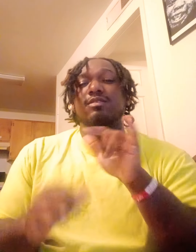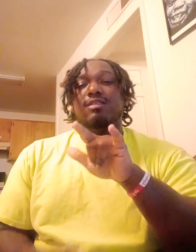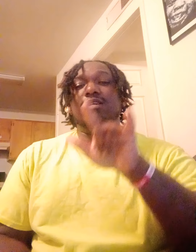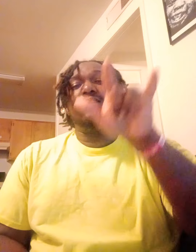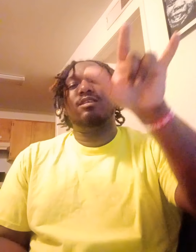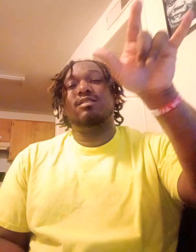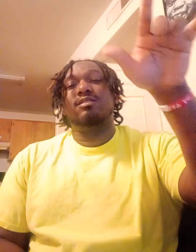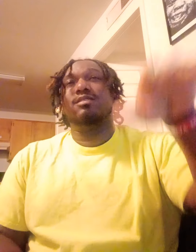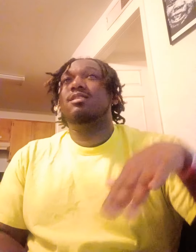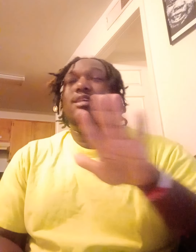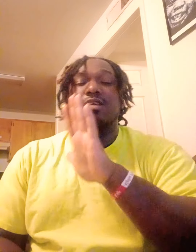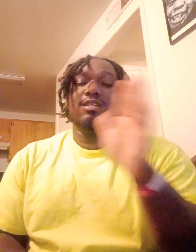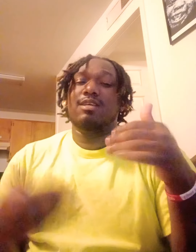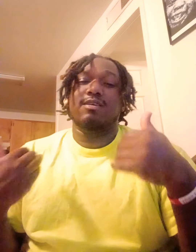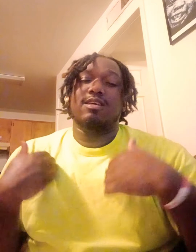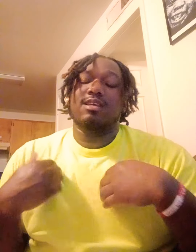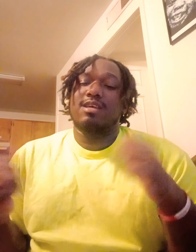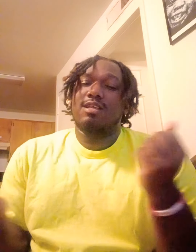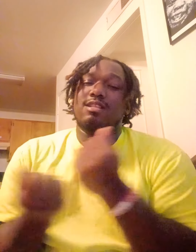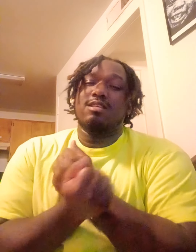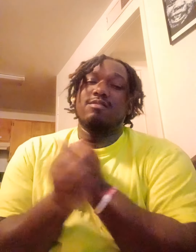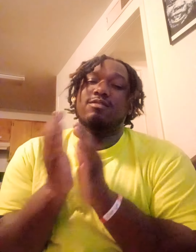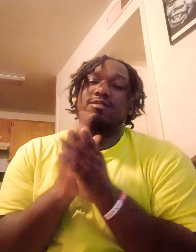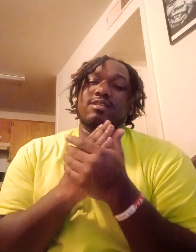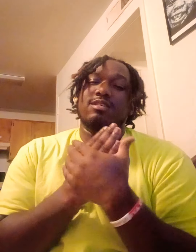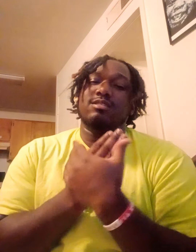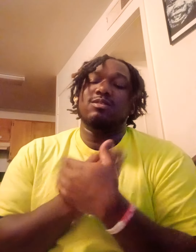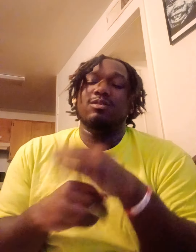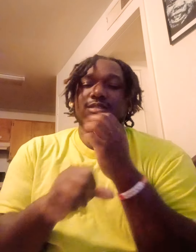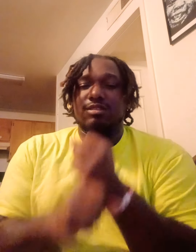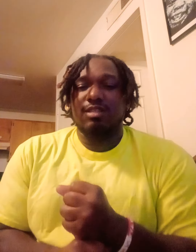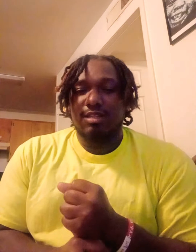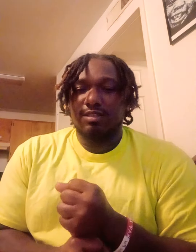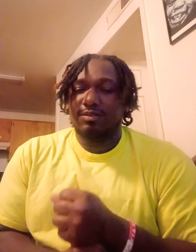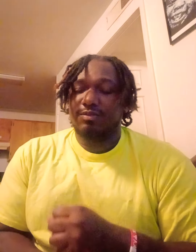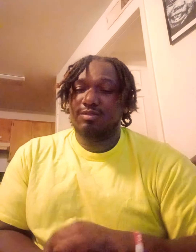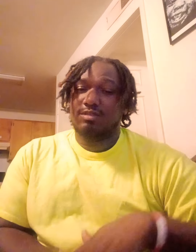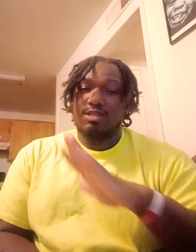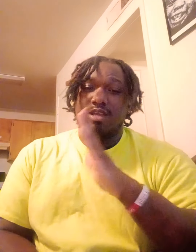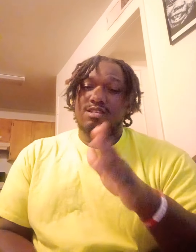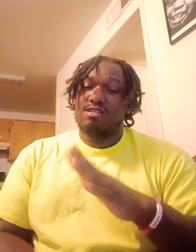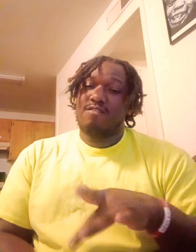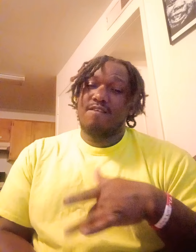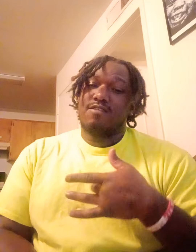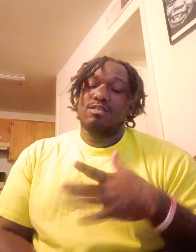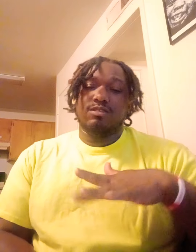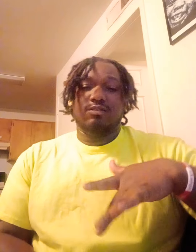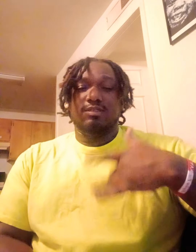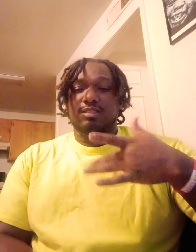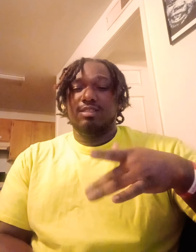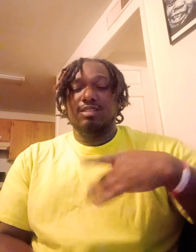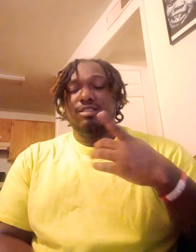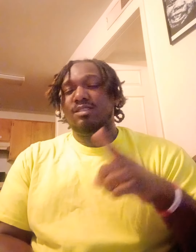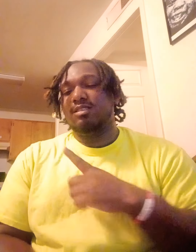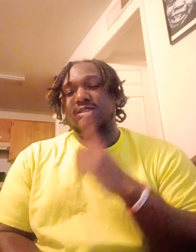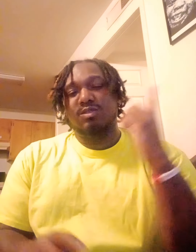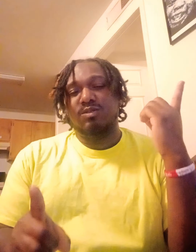flight Never had love affairs all the time I've never felt a feeling so